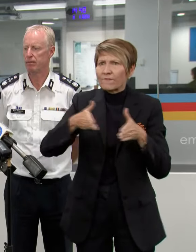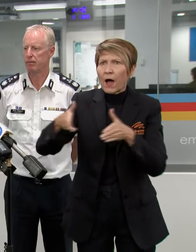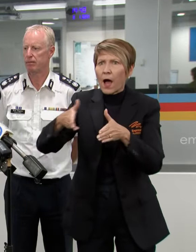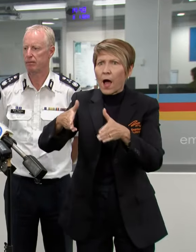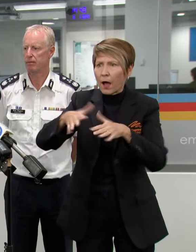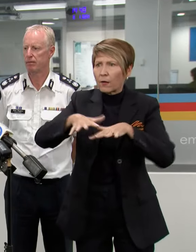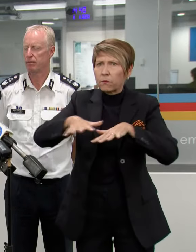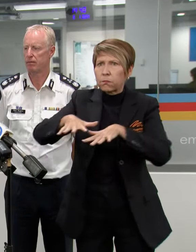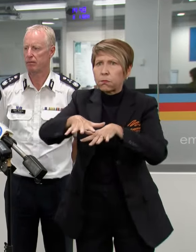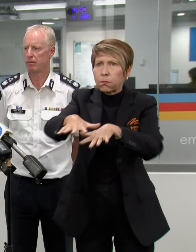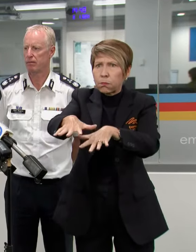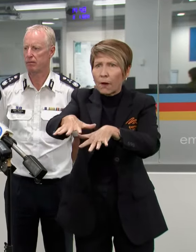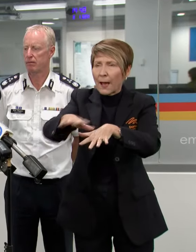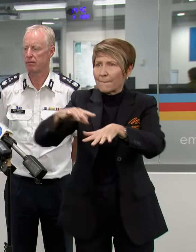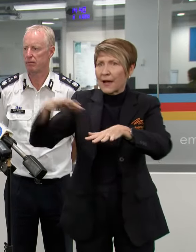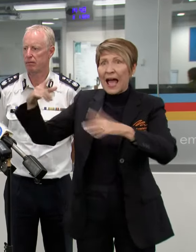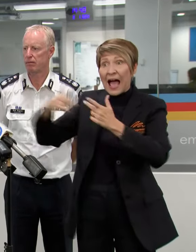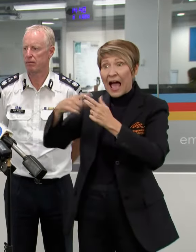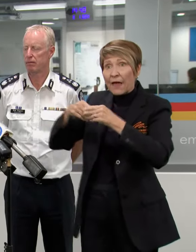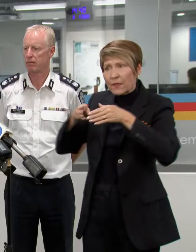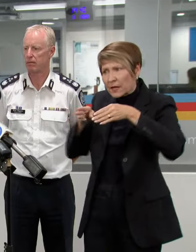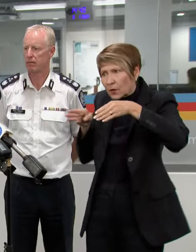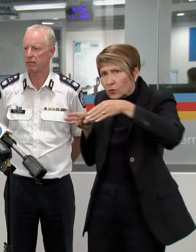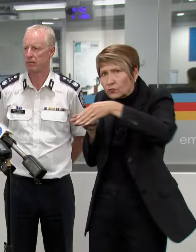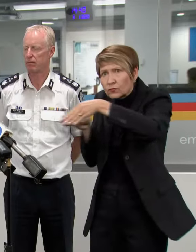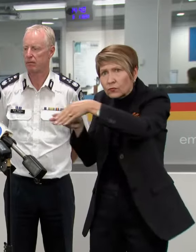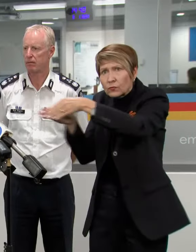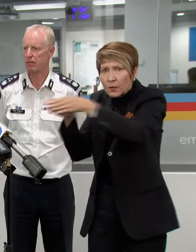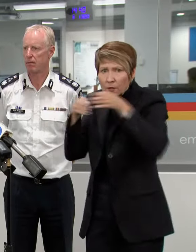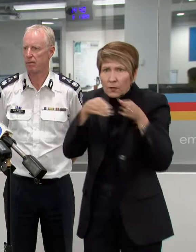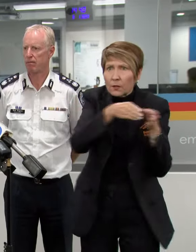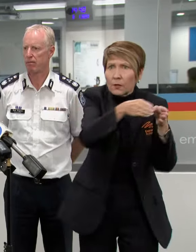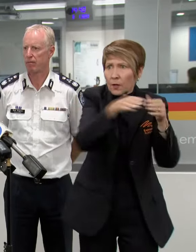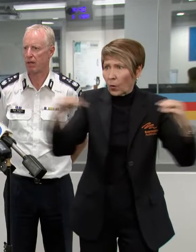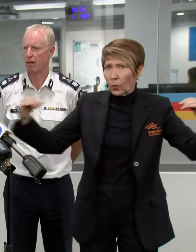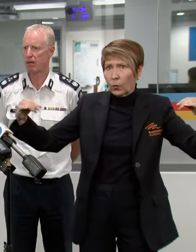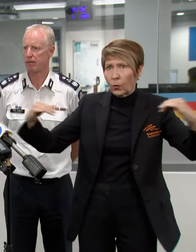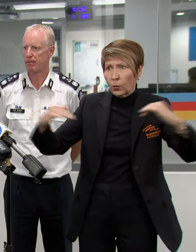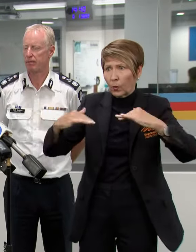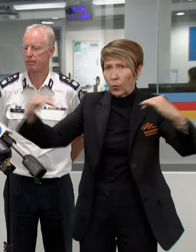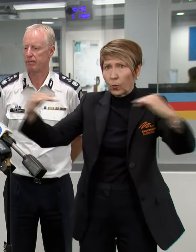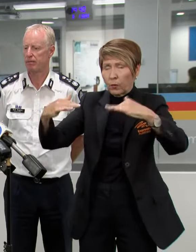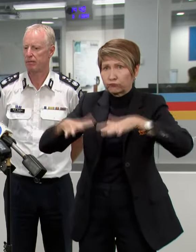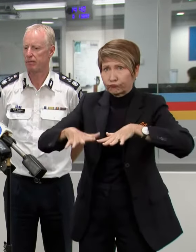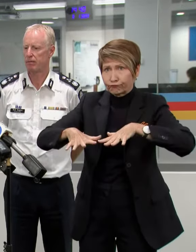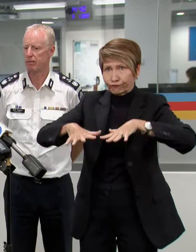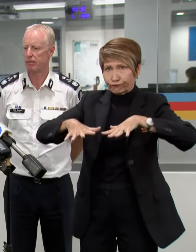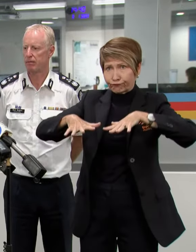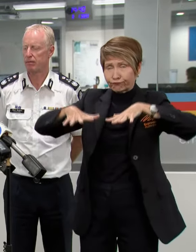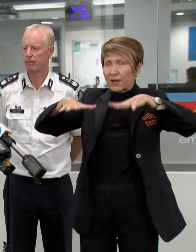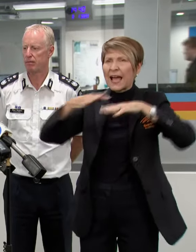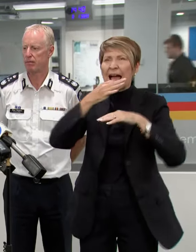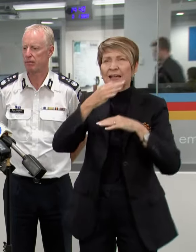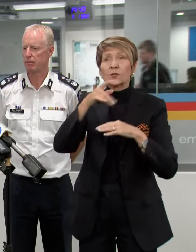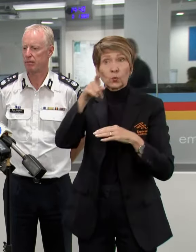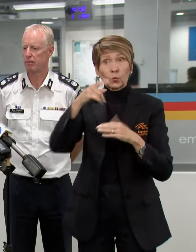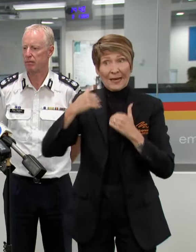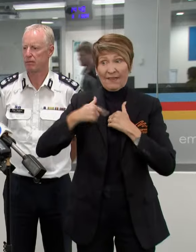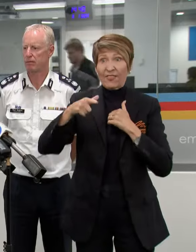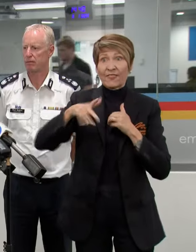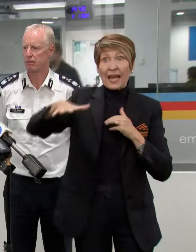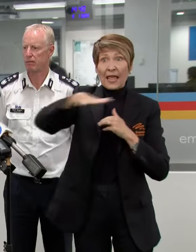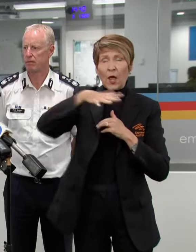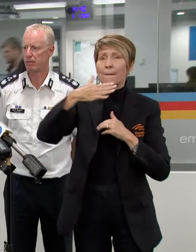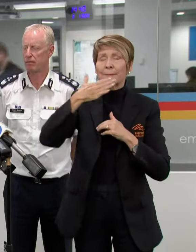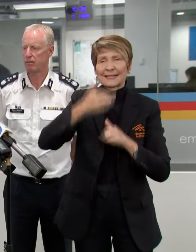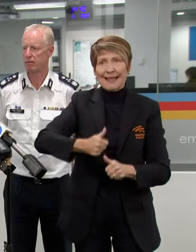outflows from Lake Eildon. So in this case, we're asking residents to evacuate now. There are 50 homes that are